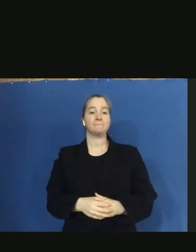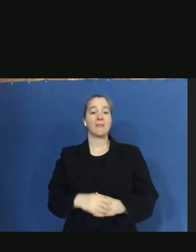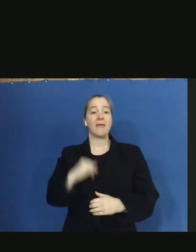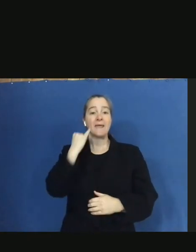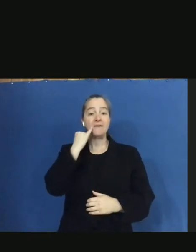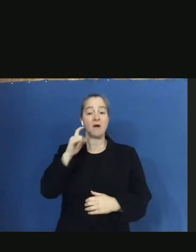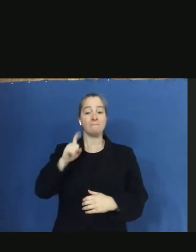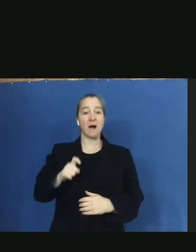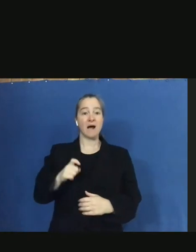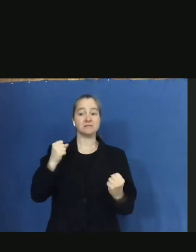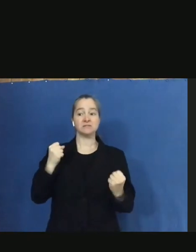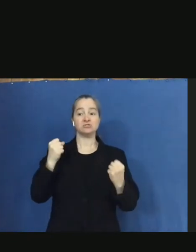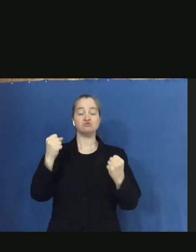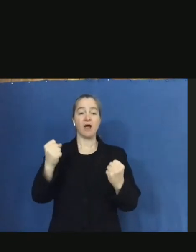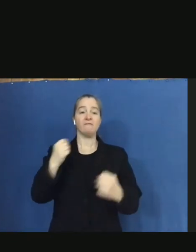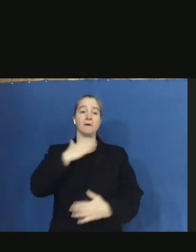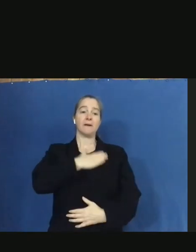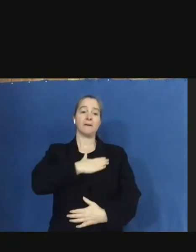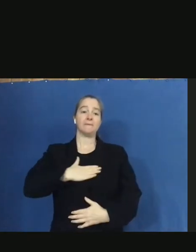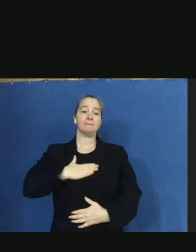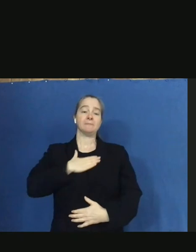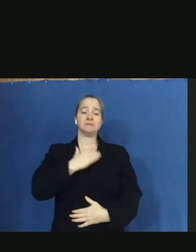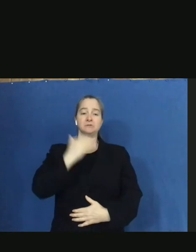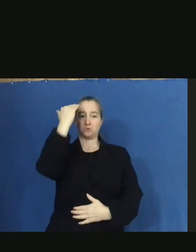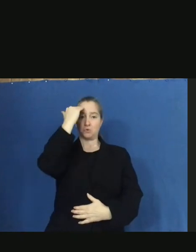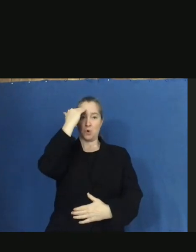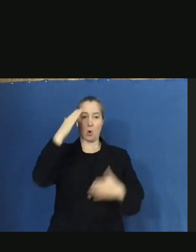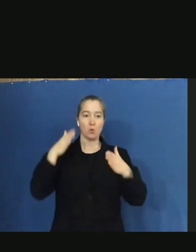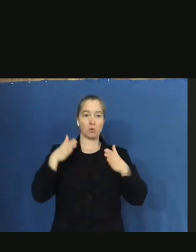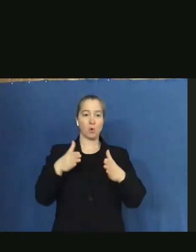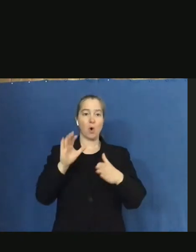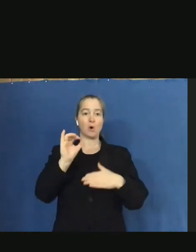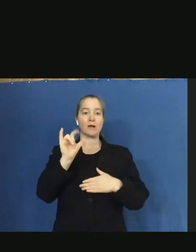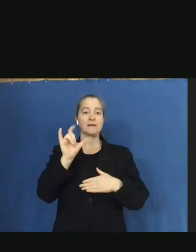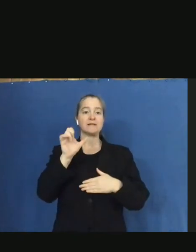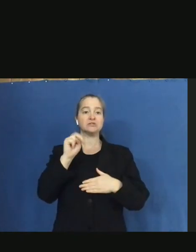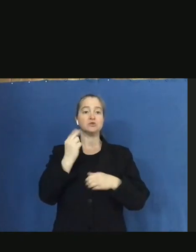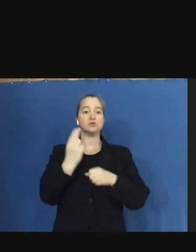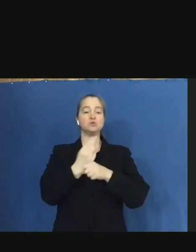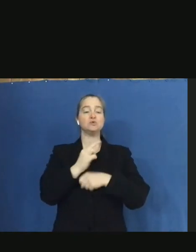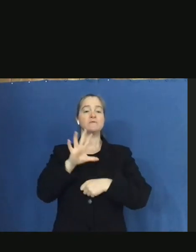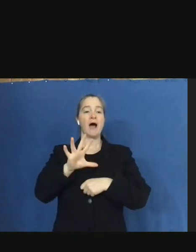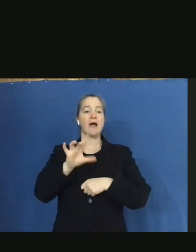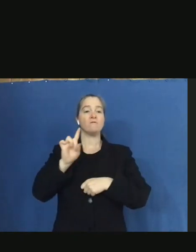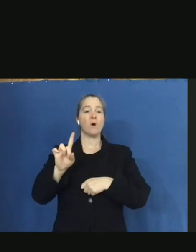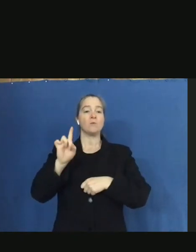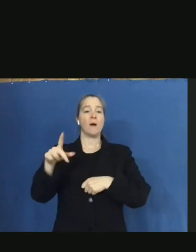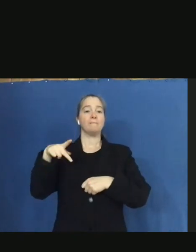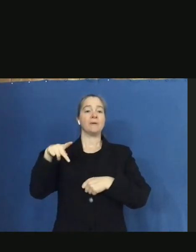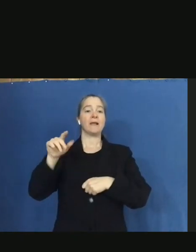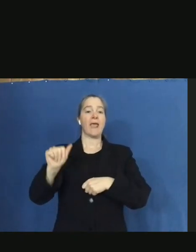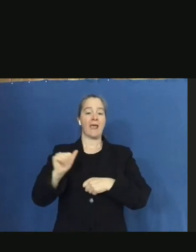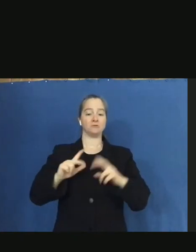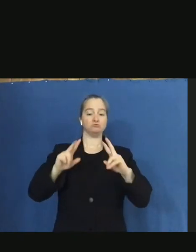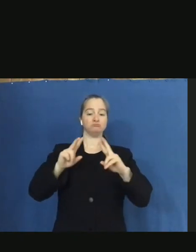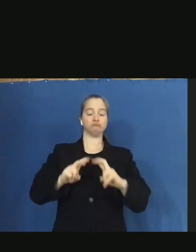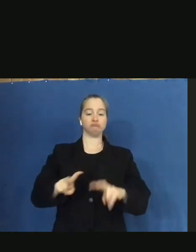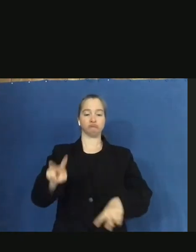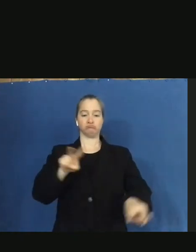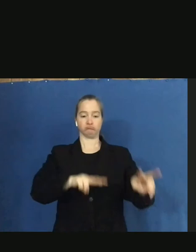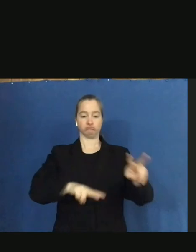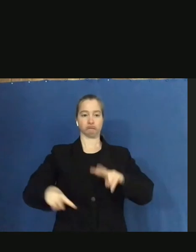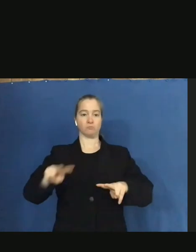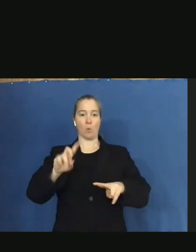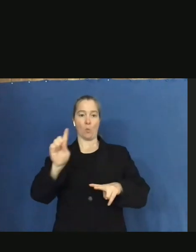travel, we ask that everyone be aware of road conditions, such as going to 511 PA to assess the road conditions along your